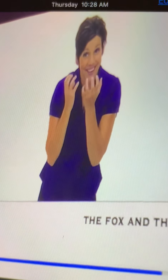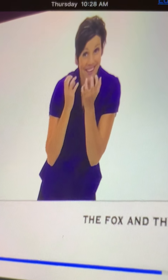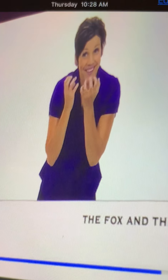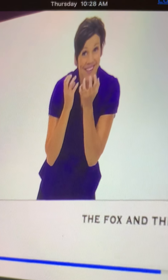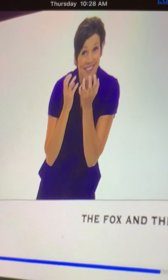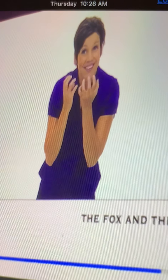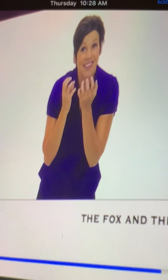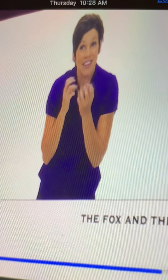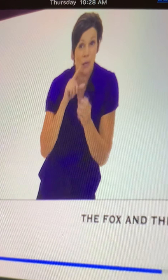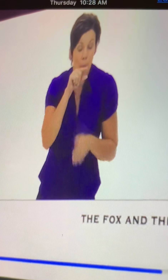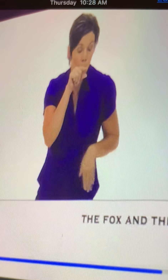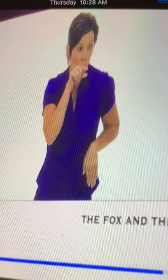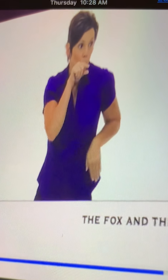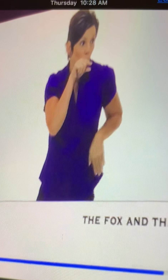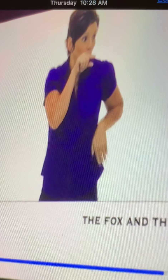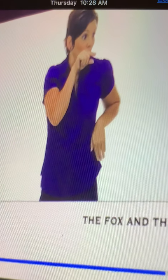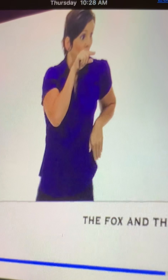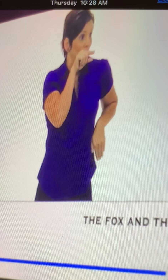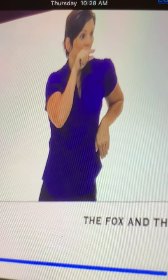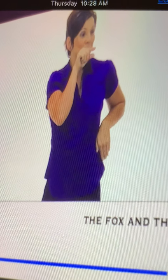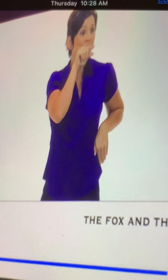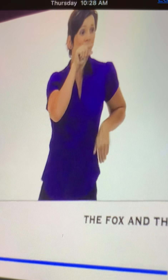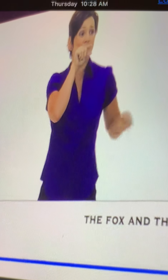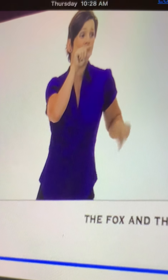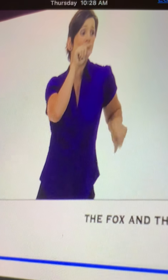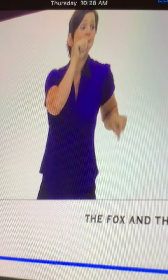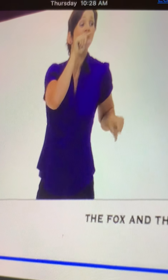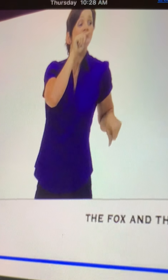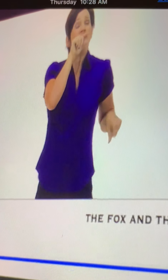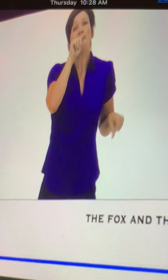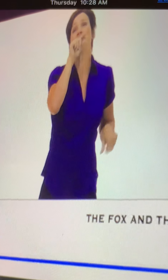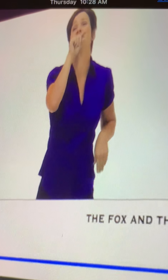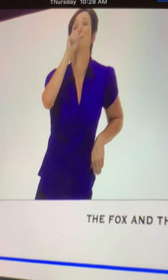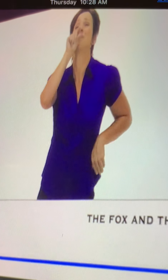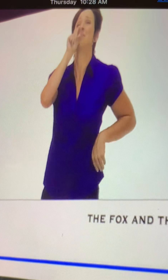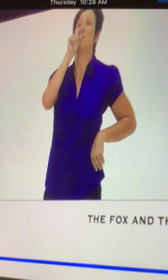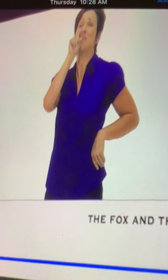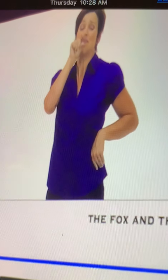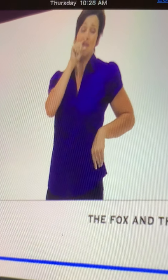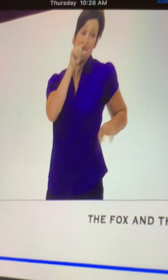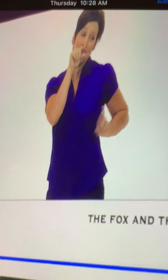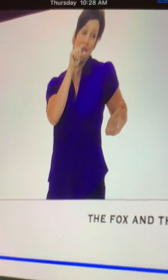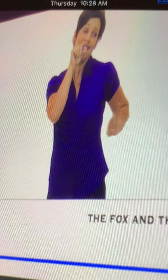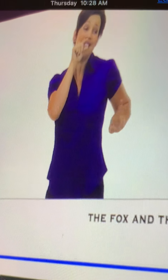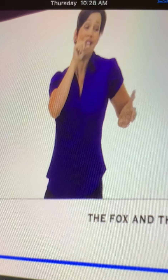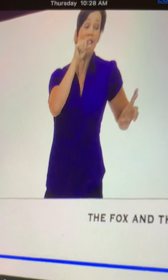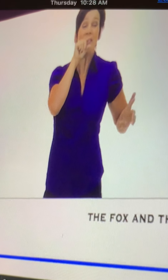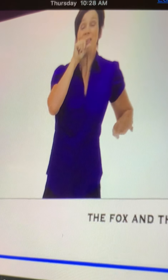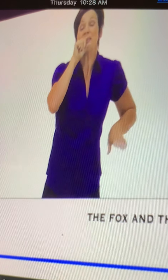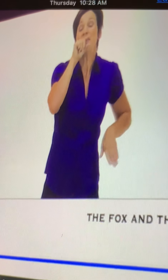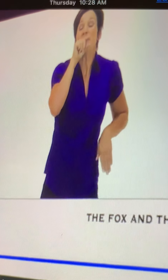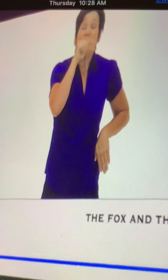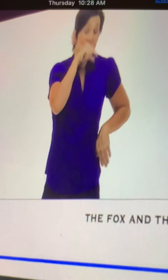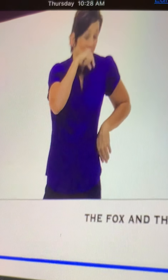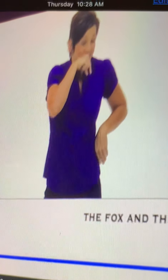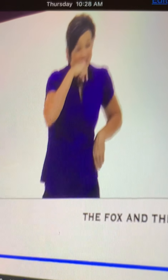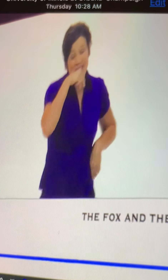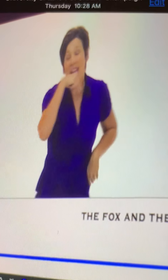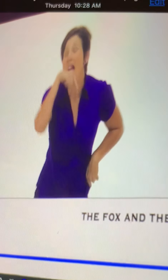conservative play style and you don't really rush around a ton, this weapon is definitely not for you. But with all of that being said, that is effectively